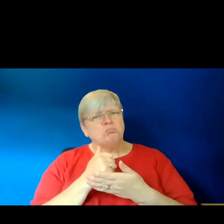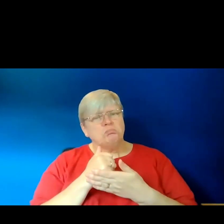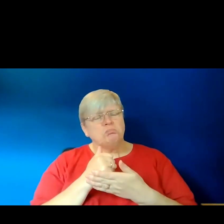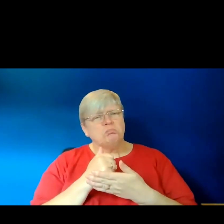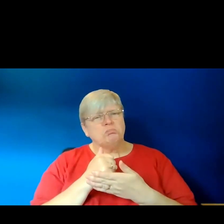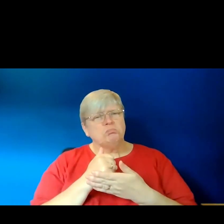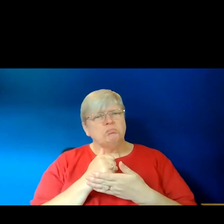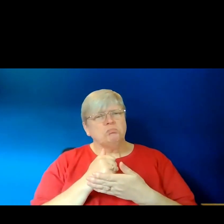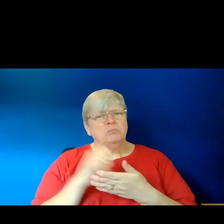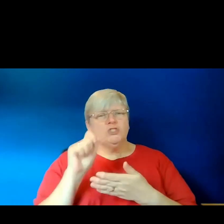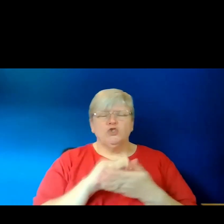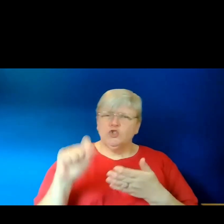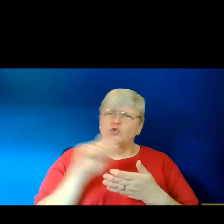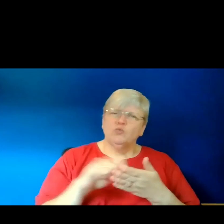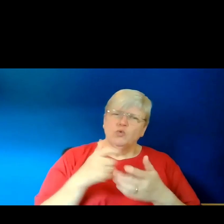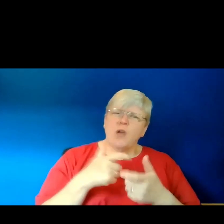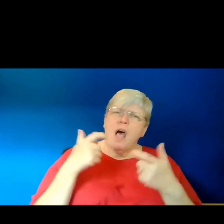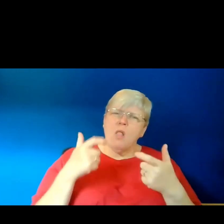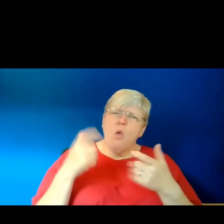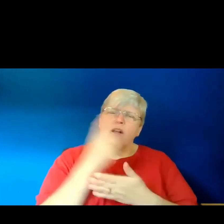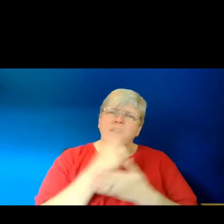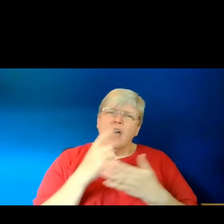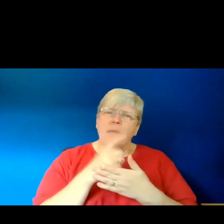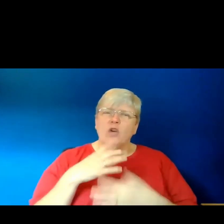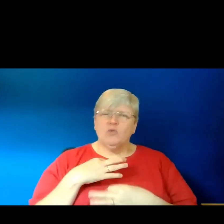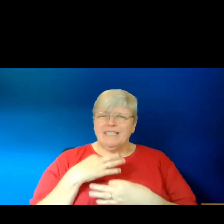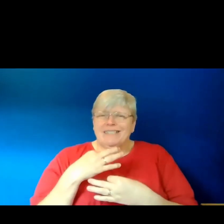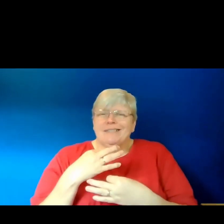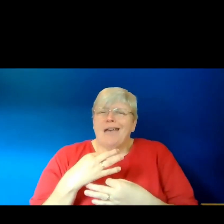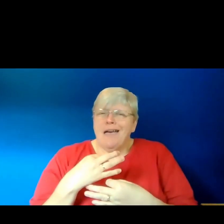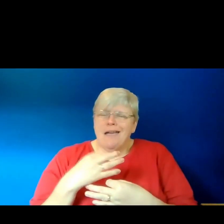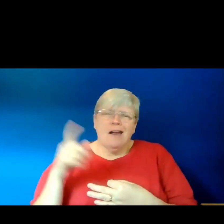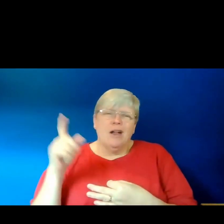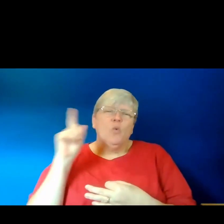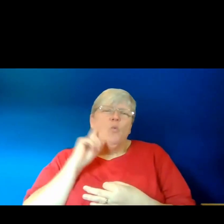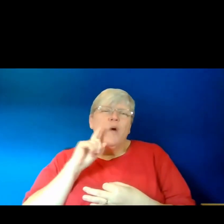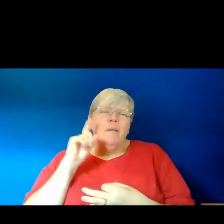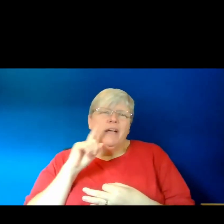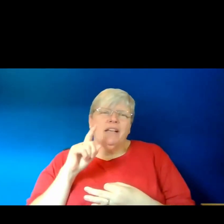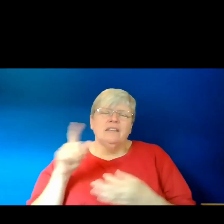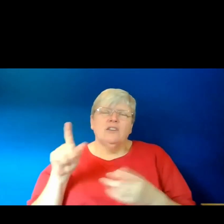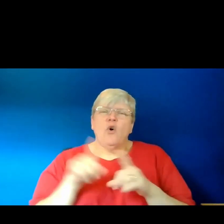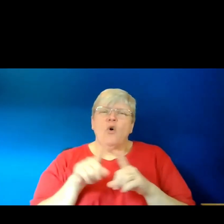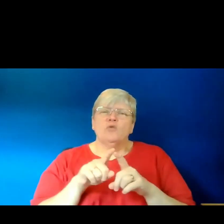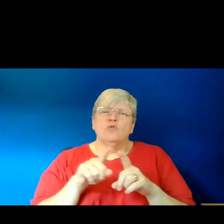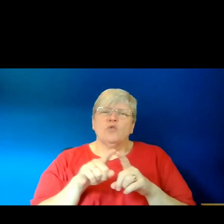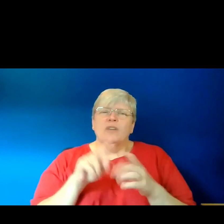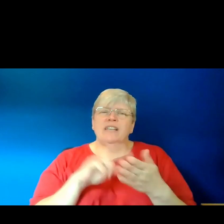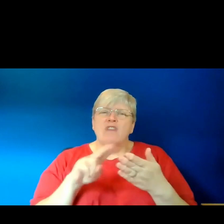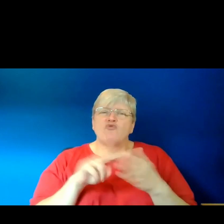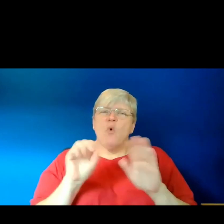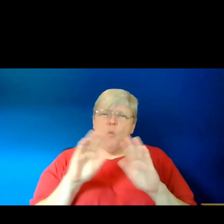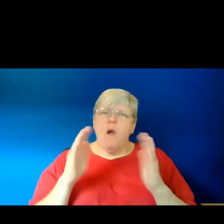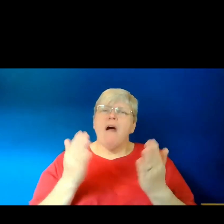think that she wrote, I found that she wrote a lot about desire, and women's spaces. And she also turned to the natural world